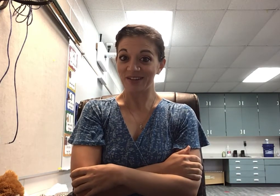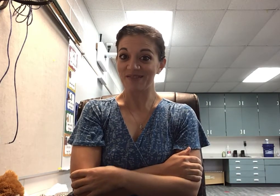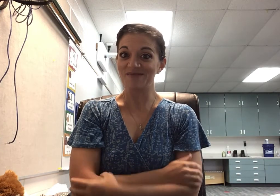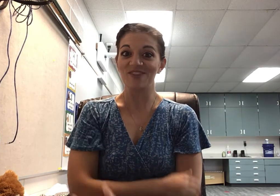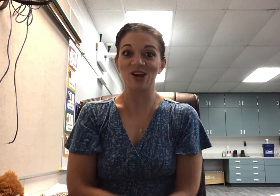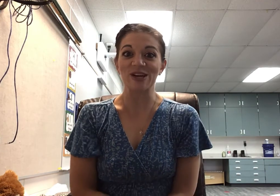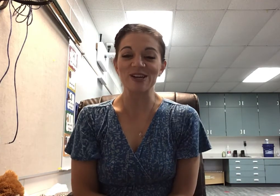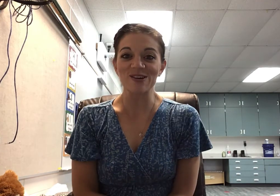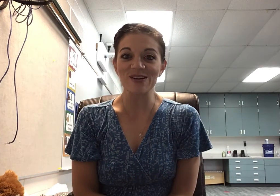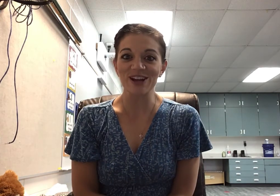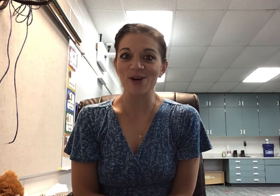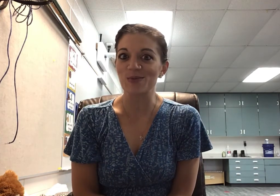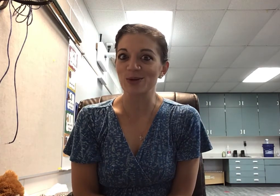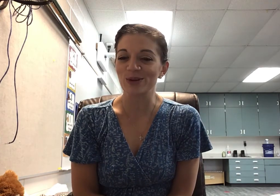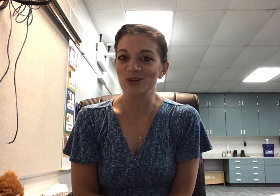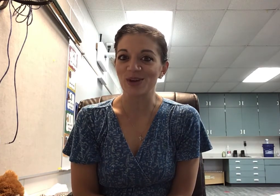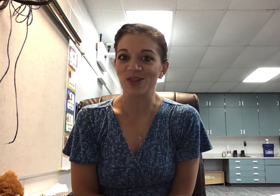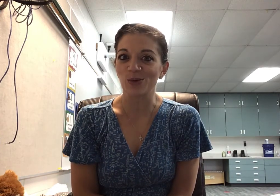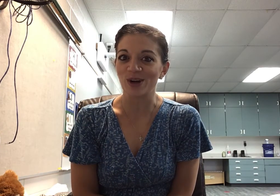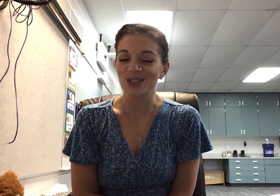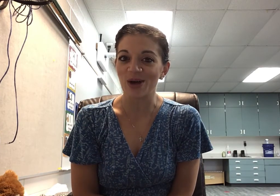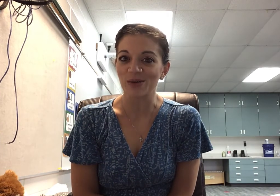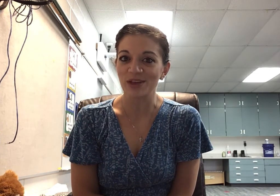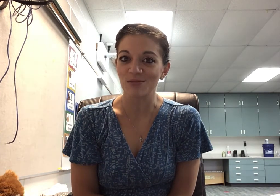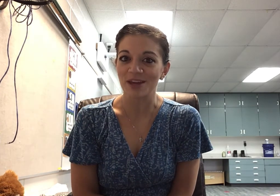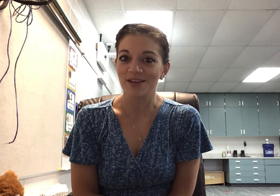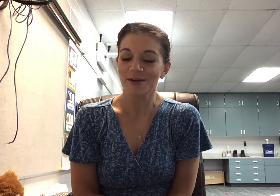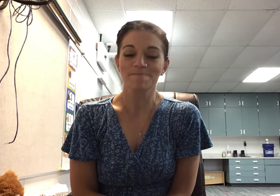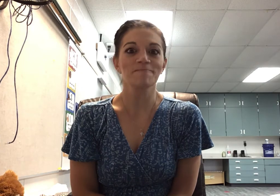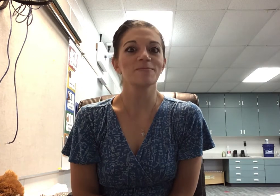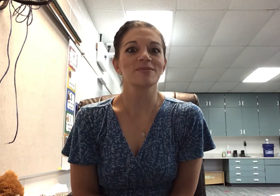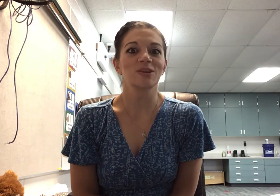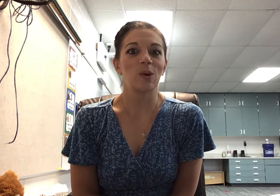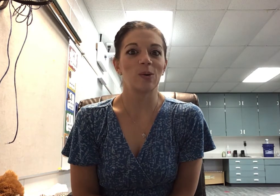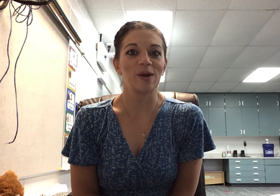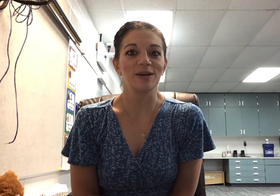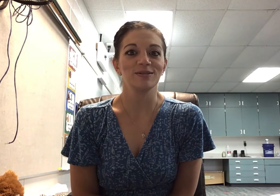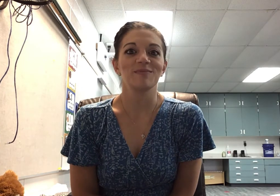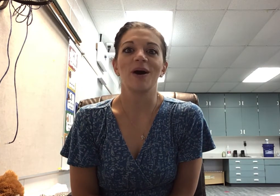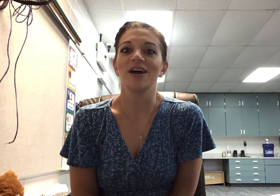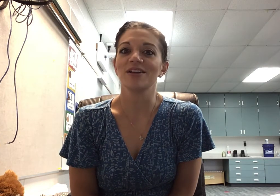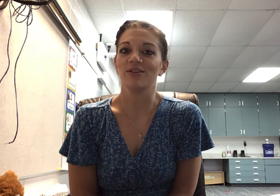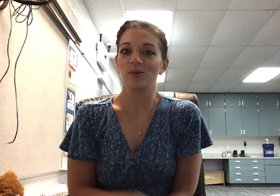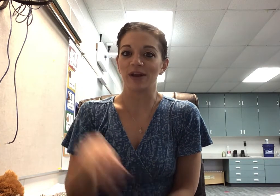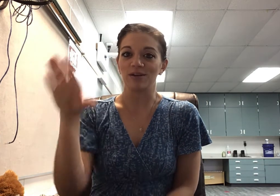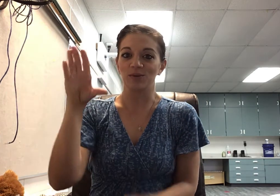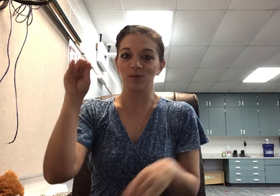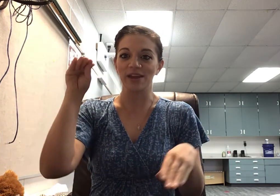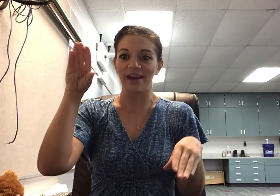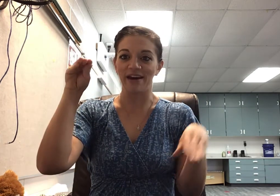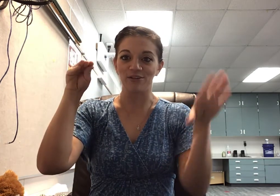very good. I hope you were doing the words along with me. All right another one. We have